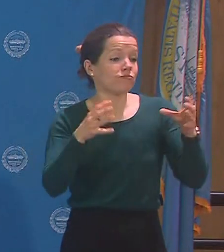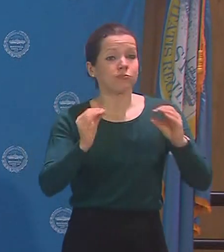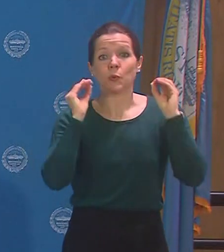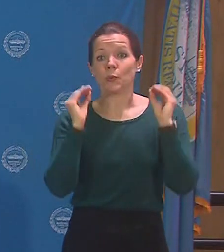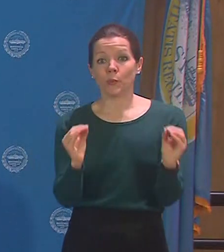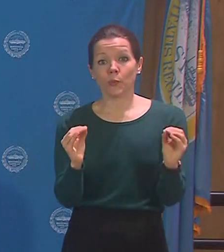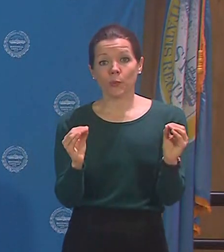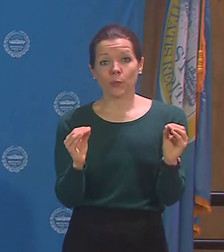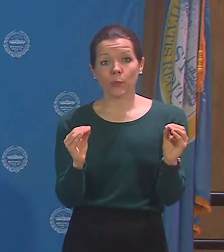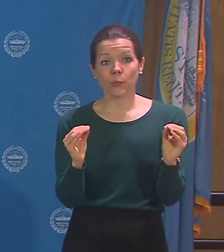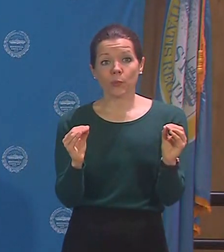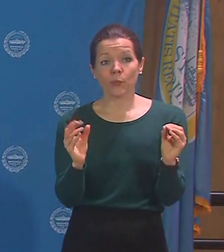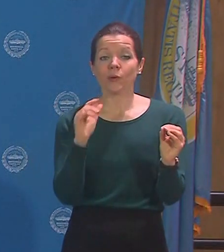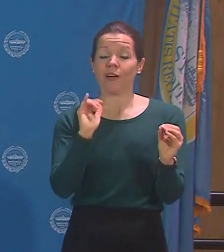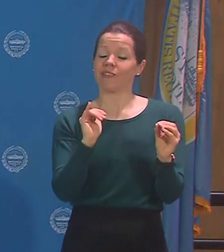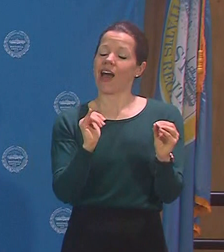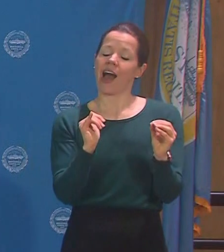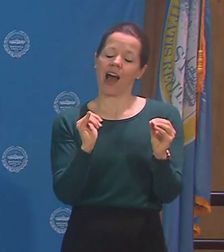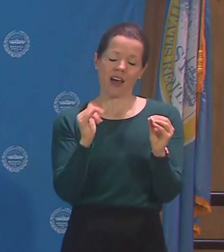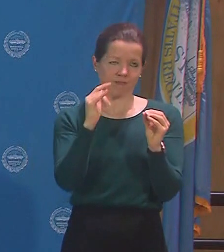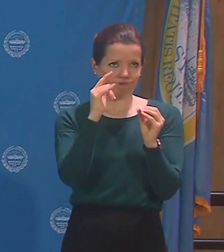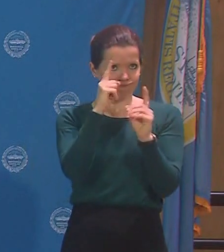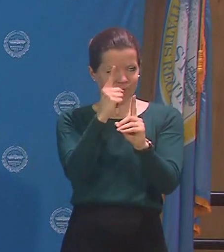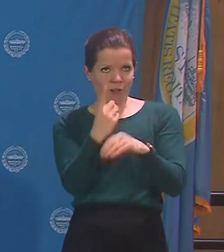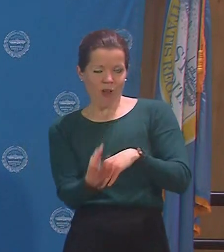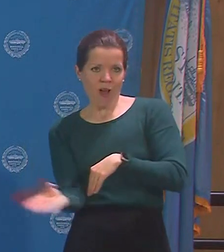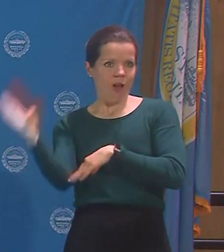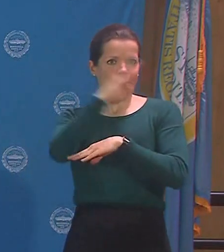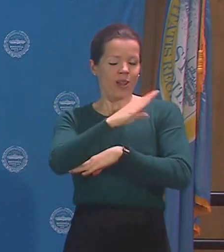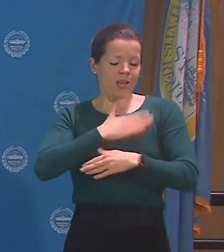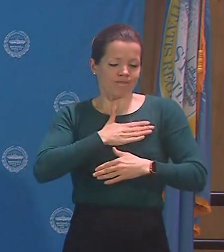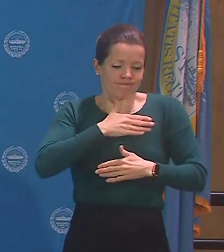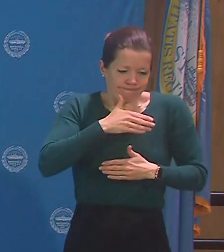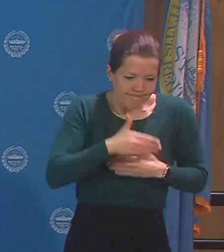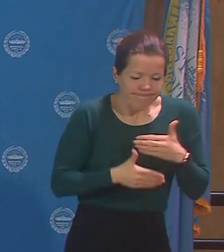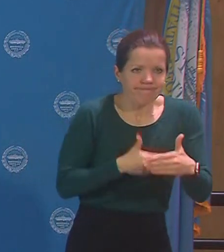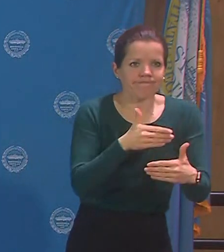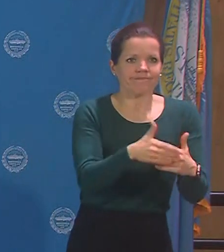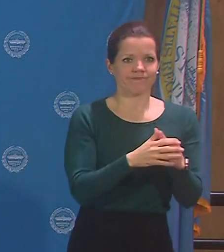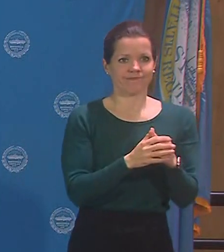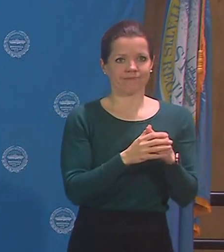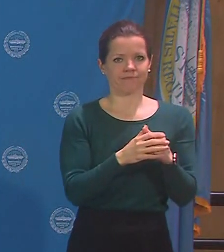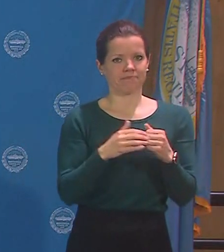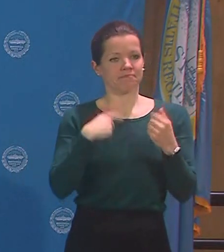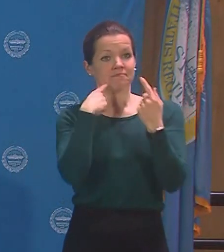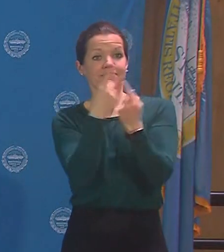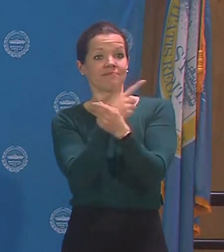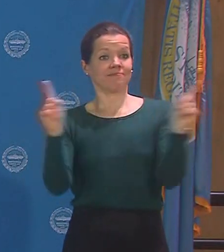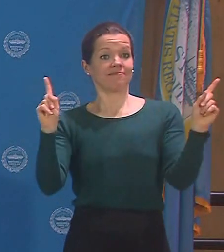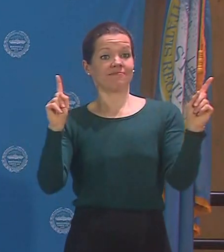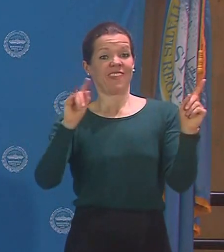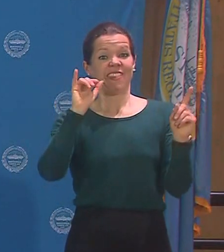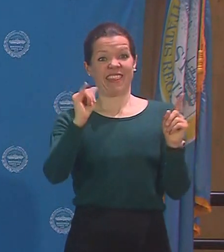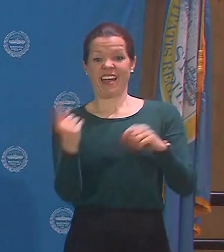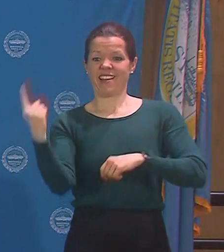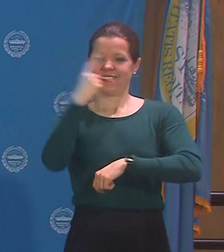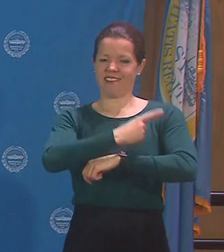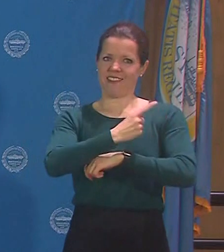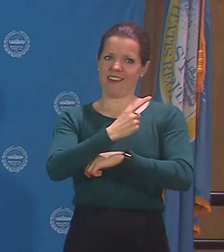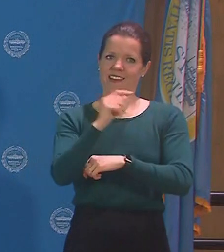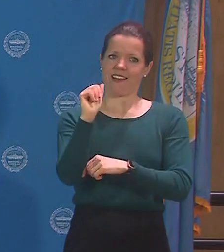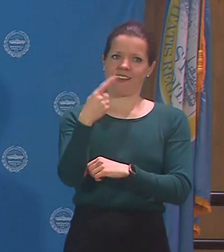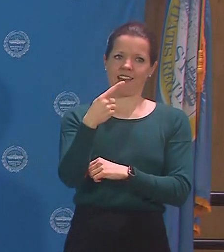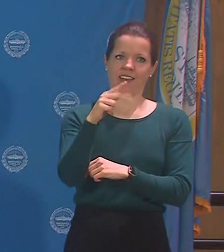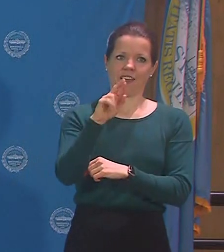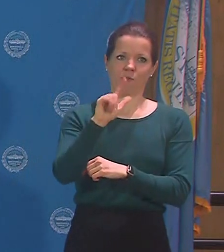I will proclaim April 15, 2020 as a city-wide day of reflection, prayer, and unity. We will be